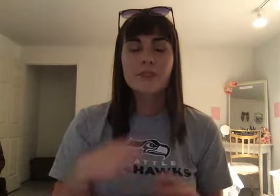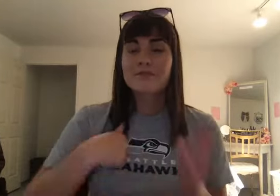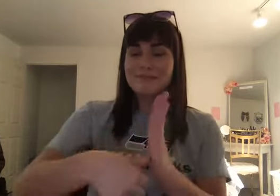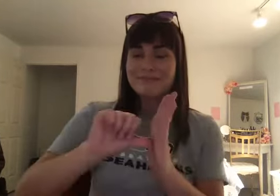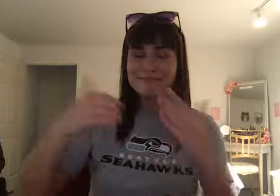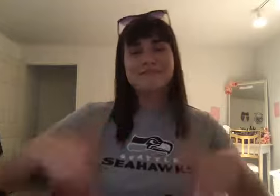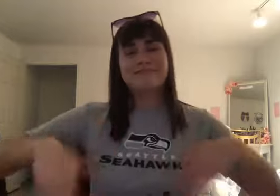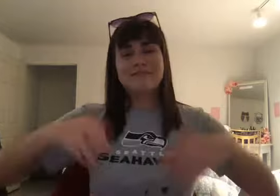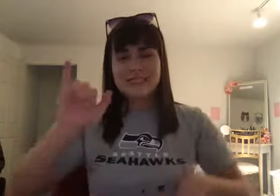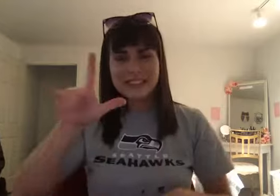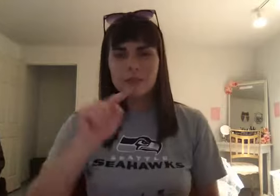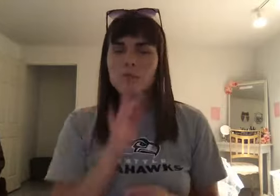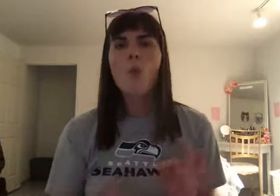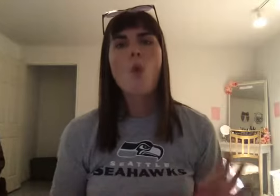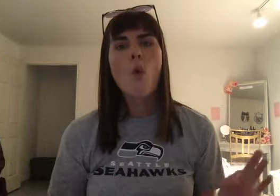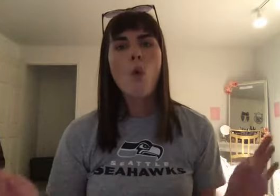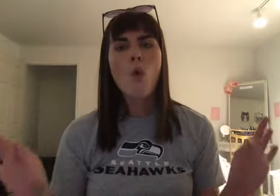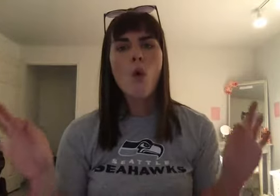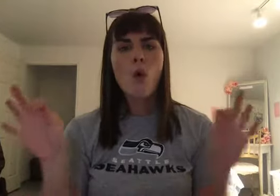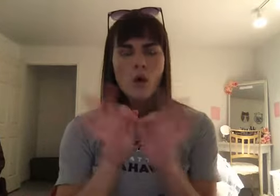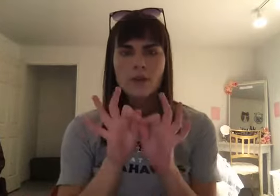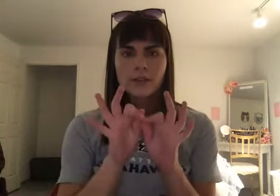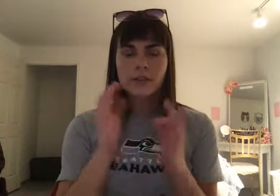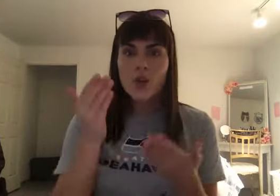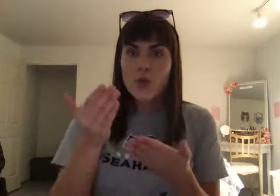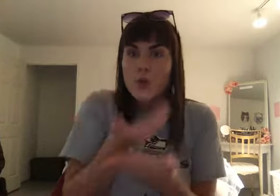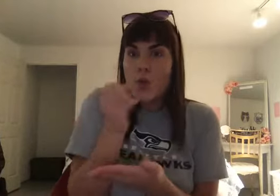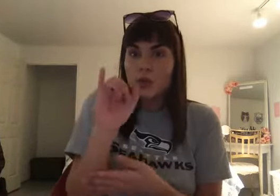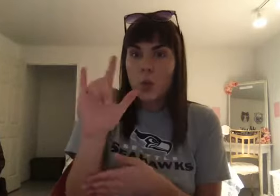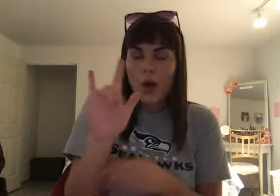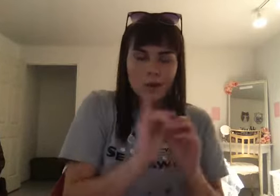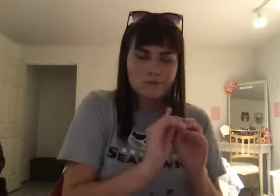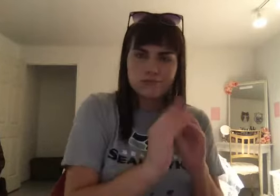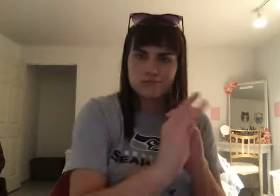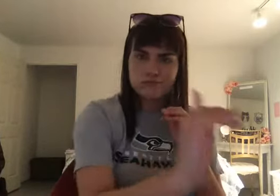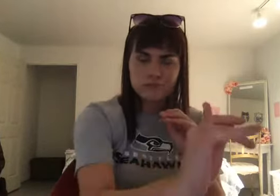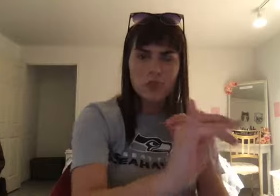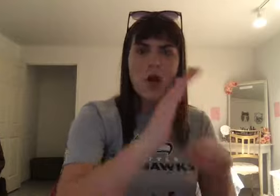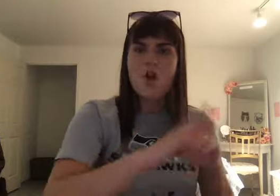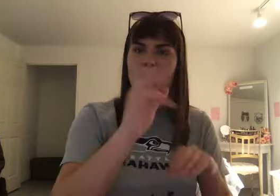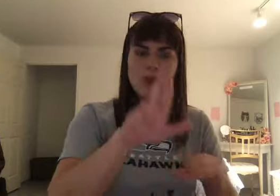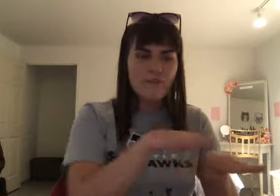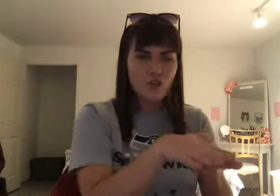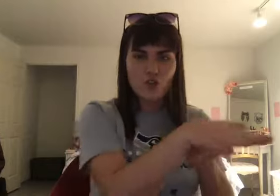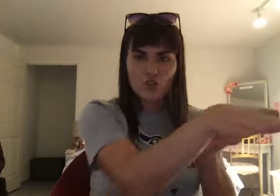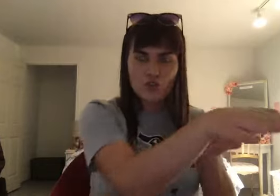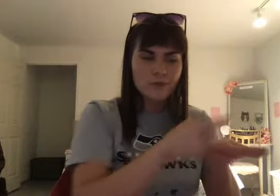important this silt is. This is new soil that has deposited along riverbanks. That's really good